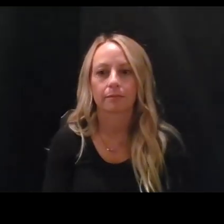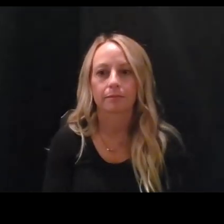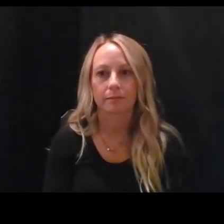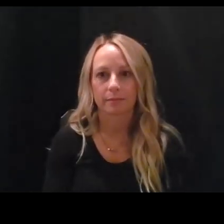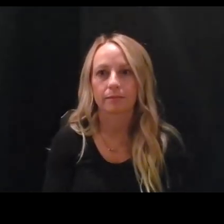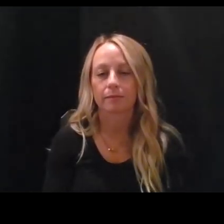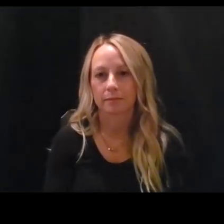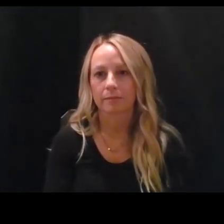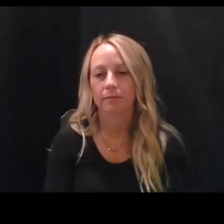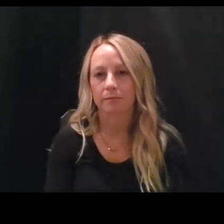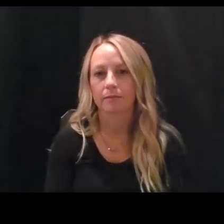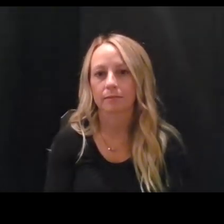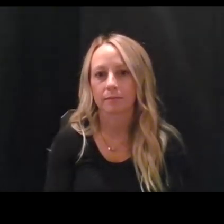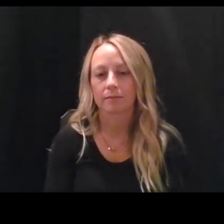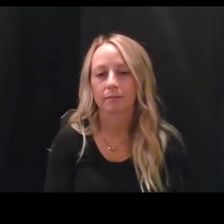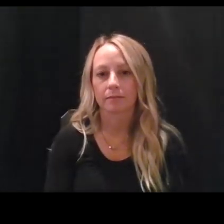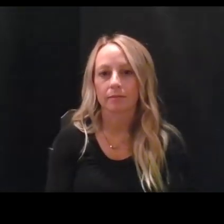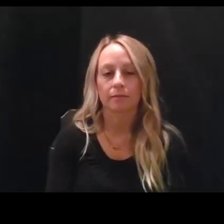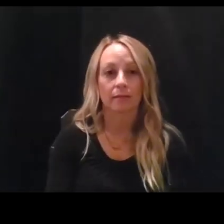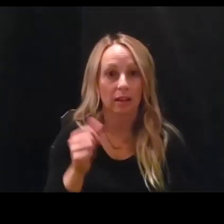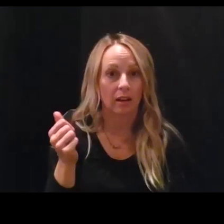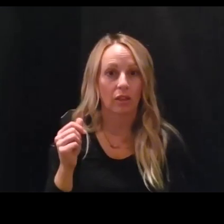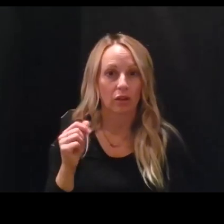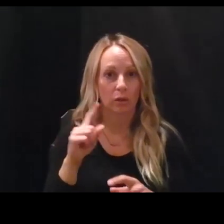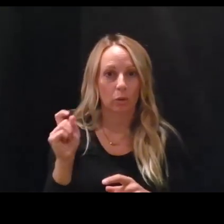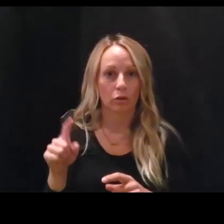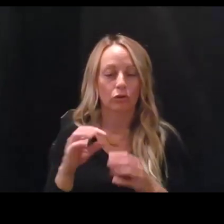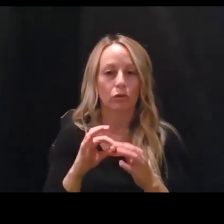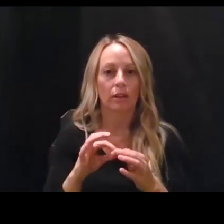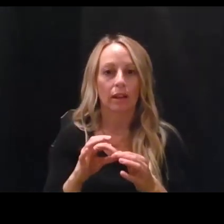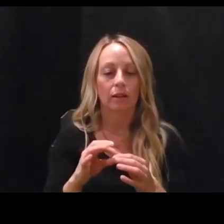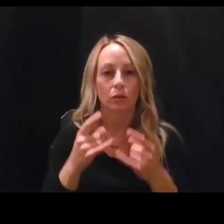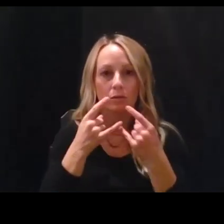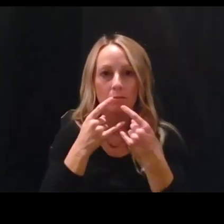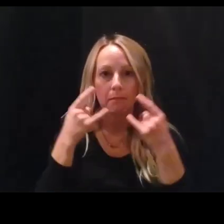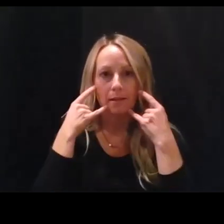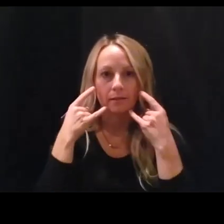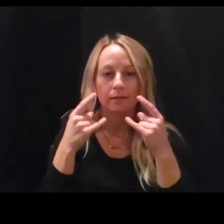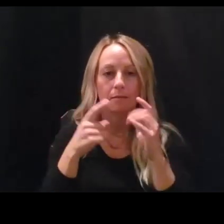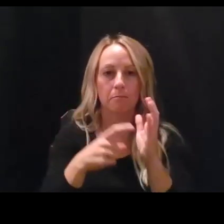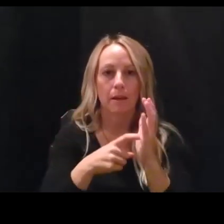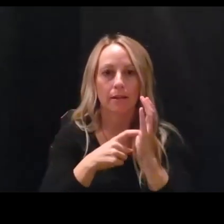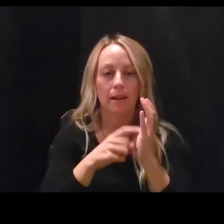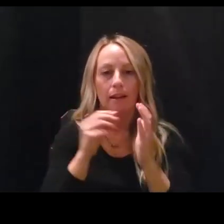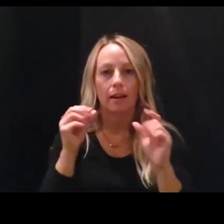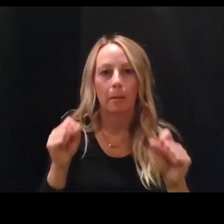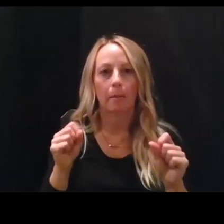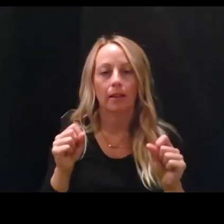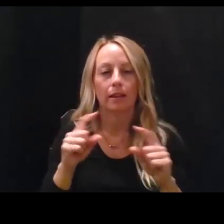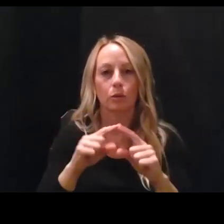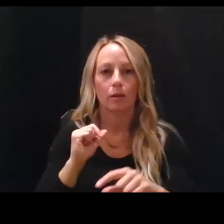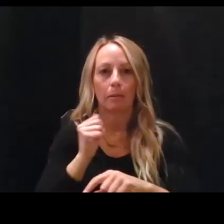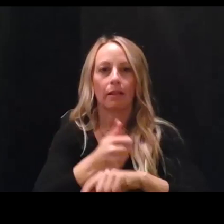Um, and another question was related to a mask mandate and, um, the ability to implement that